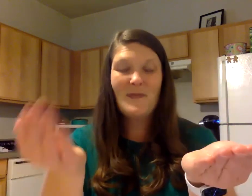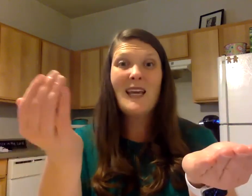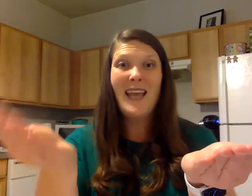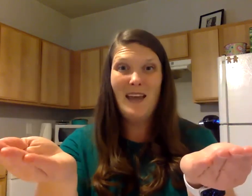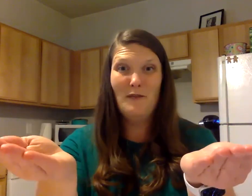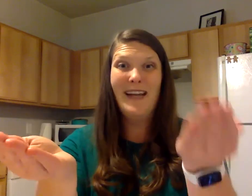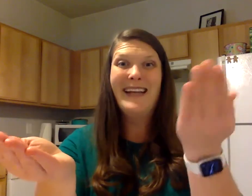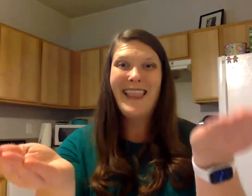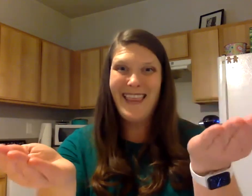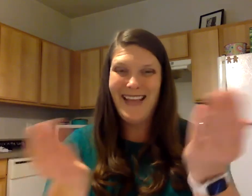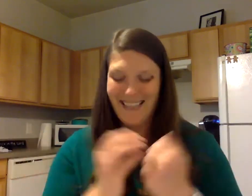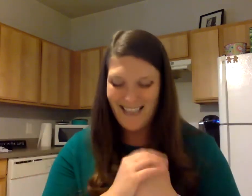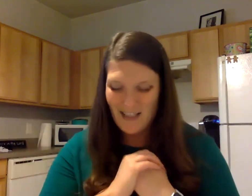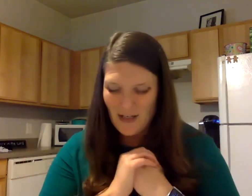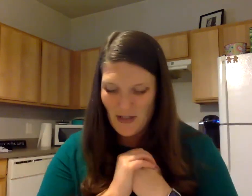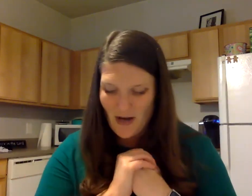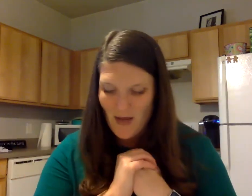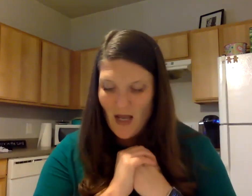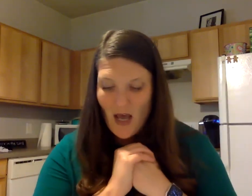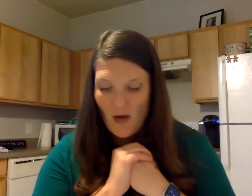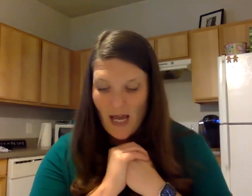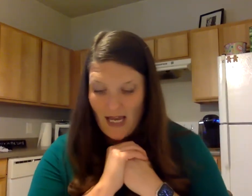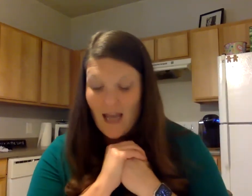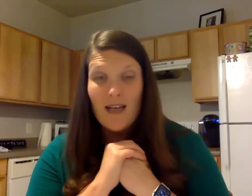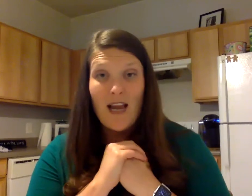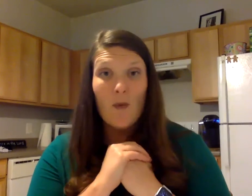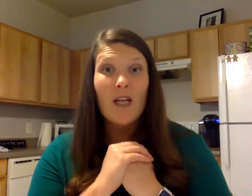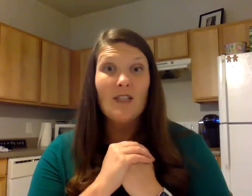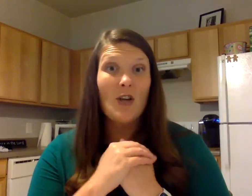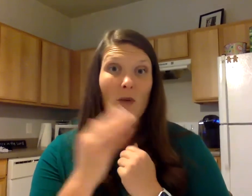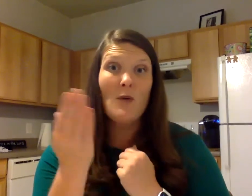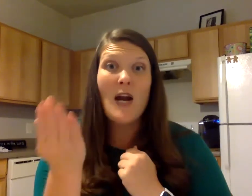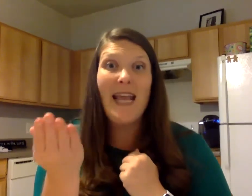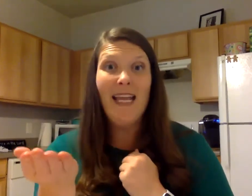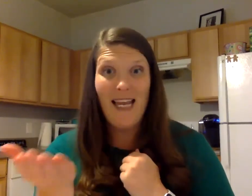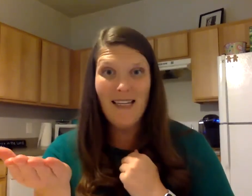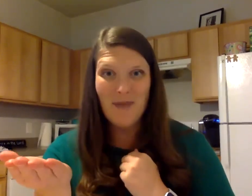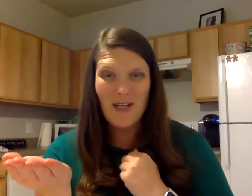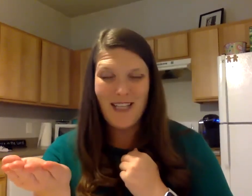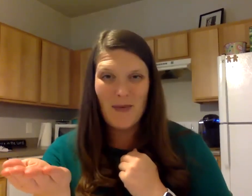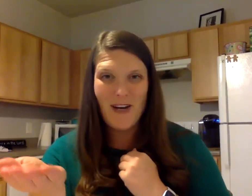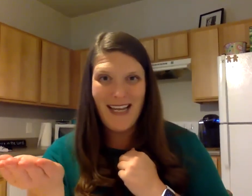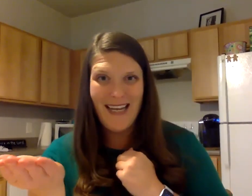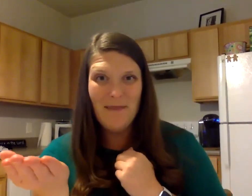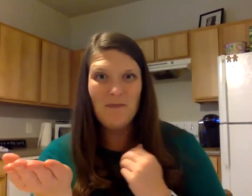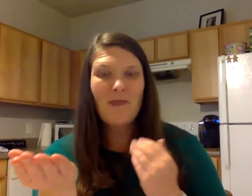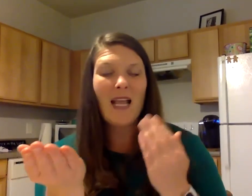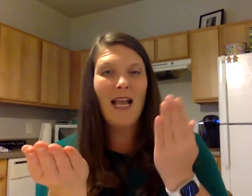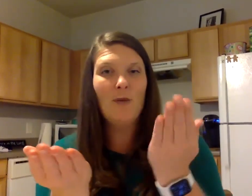Everything. Good job. Okay. Now we're going to start with the word any. Can you say the word any? Add